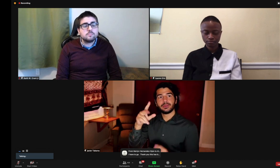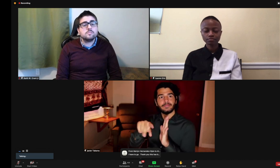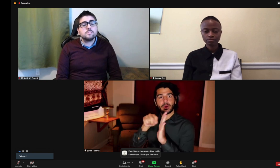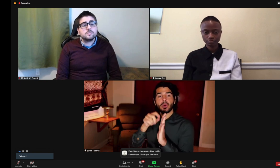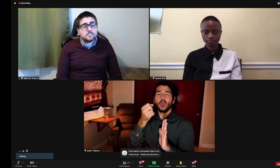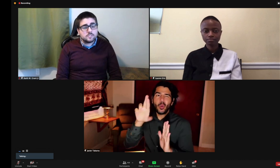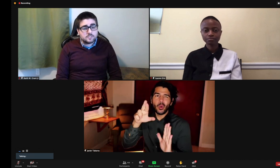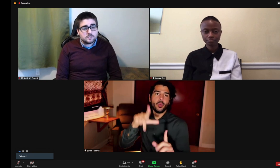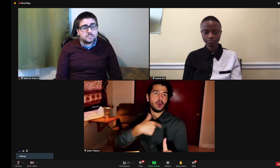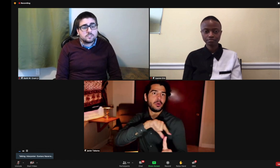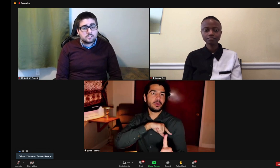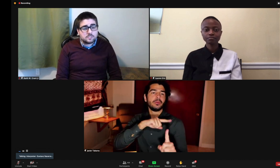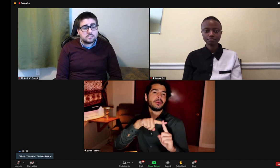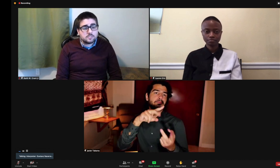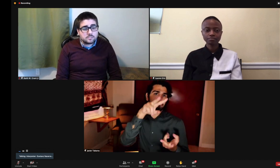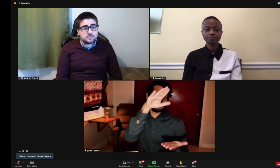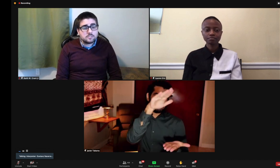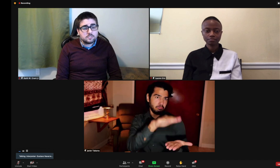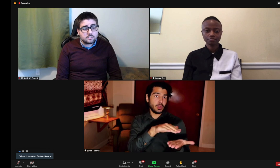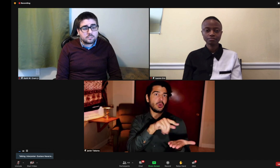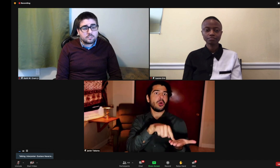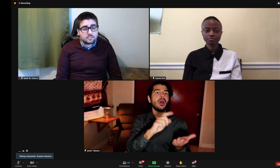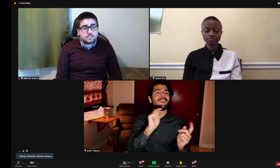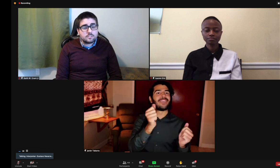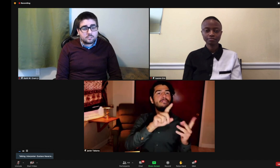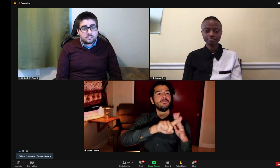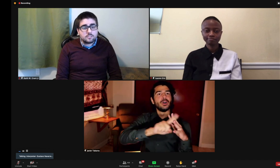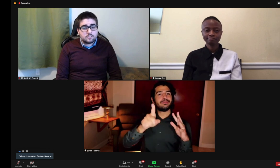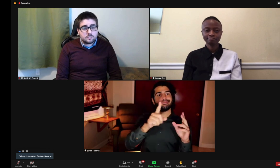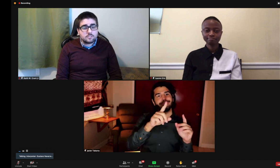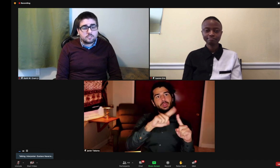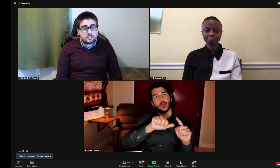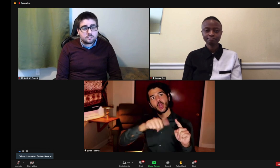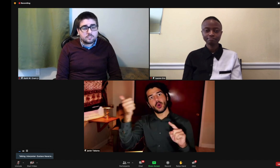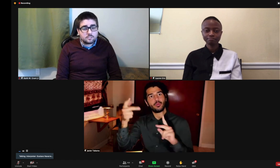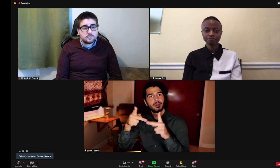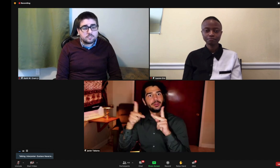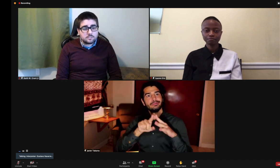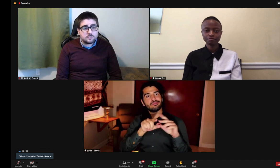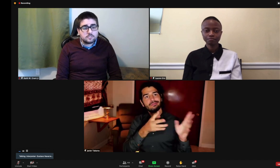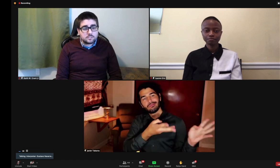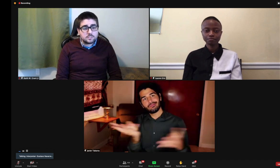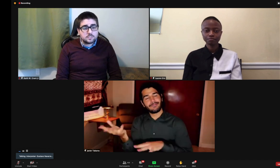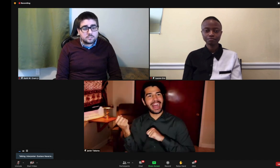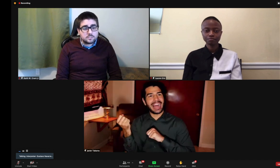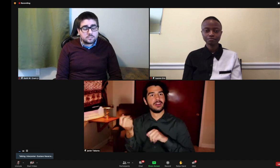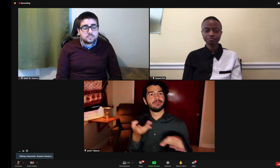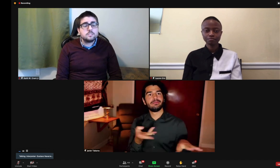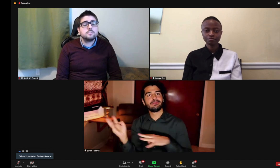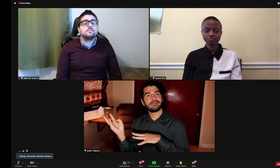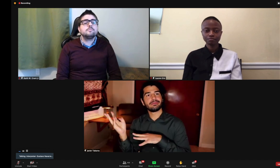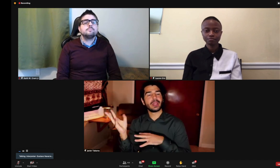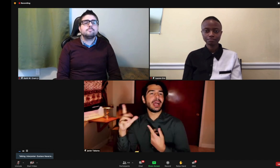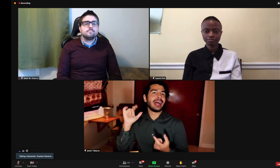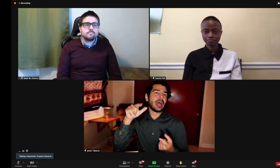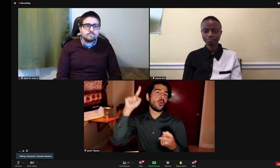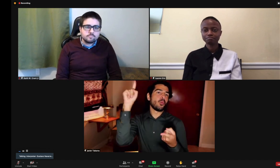We have to convert it into a proxy video to lower the quality of the images, to be able to upload it